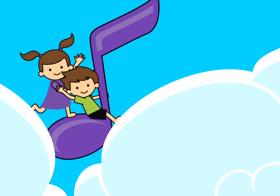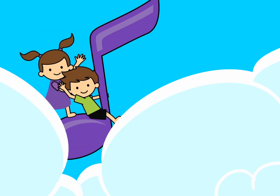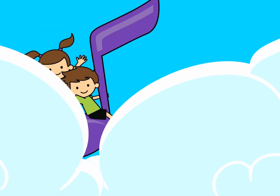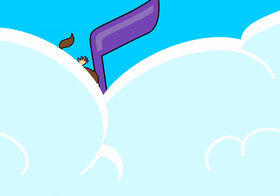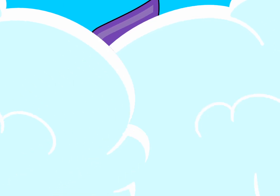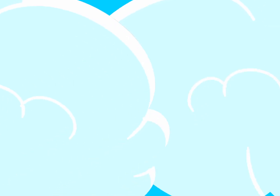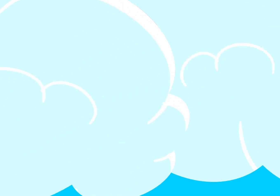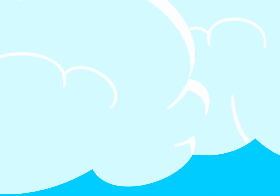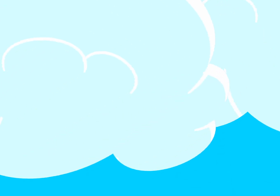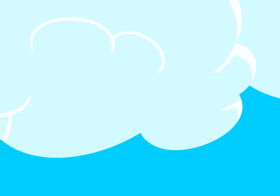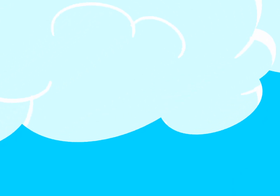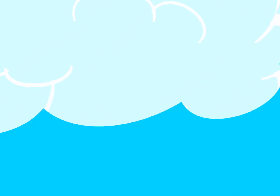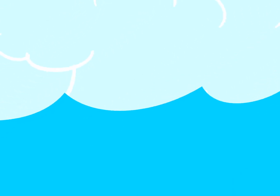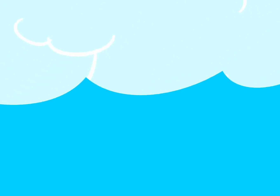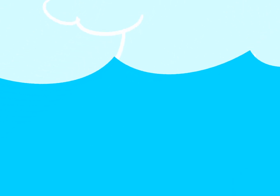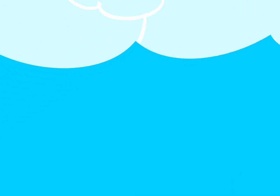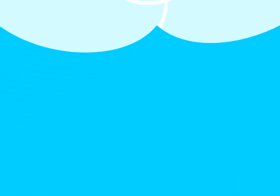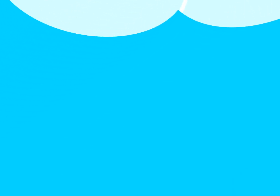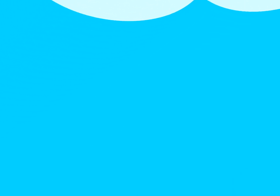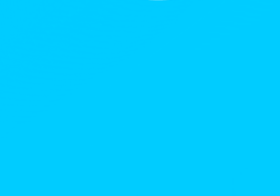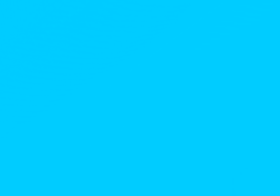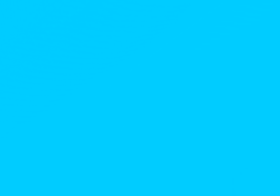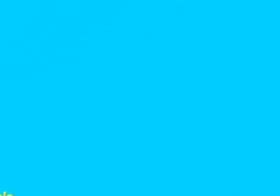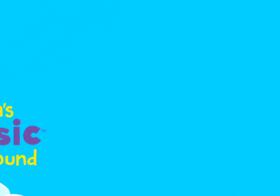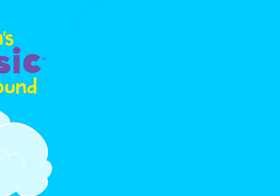some fun! Come back soon! Thanks for stopping by!